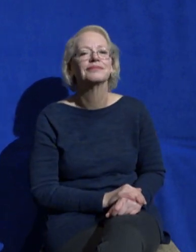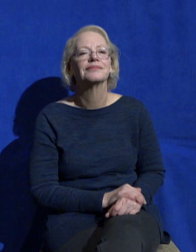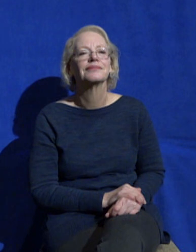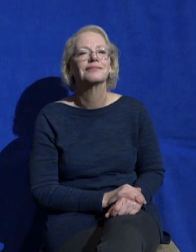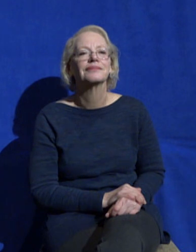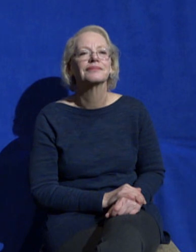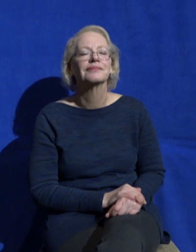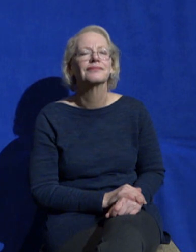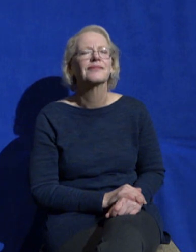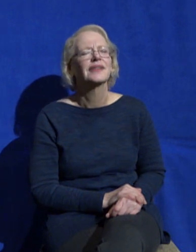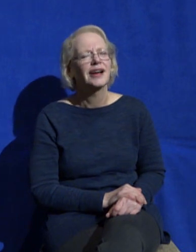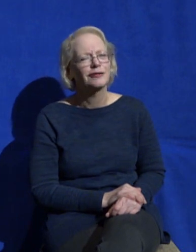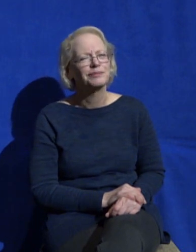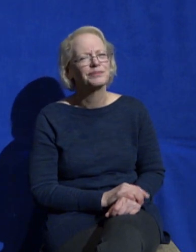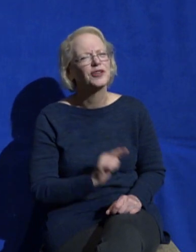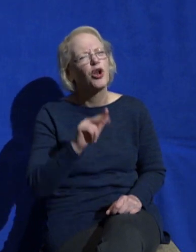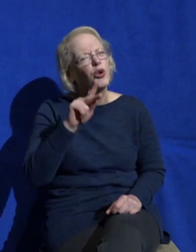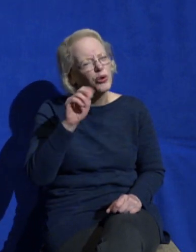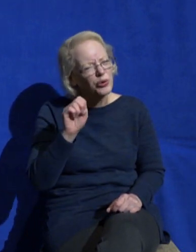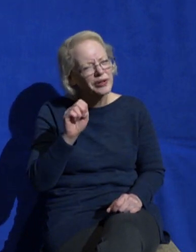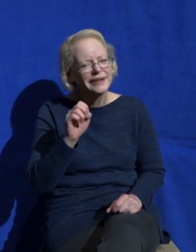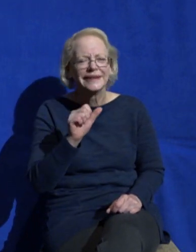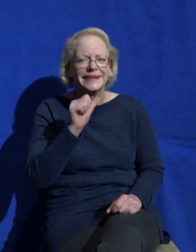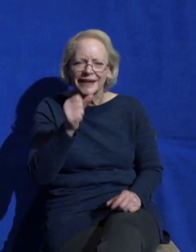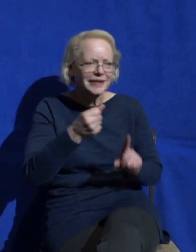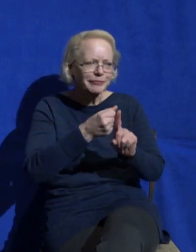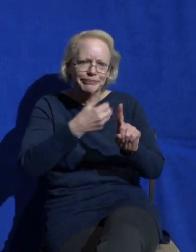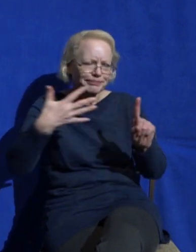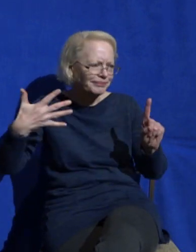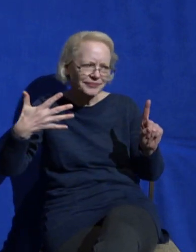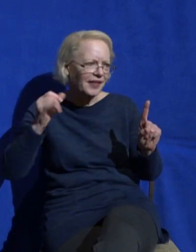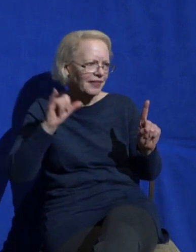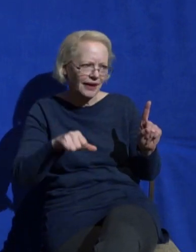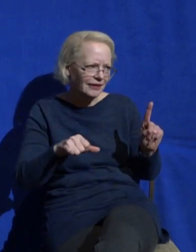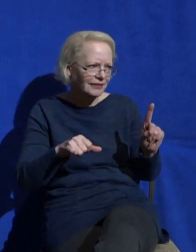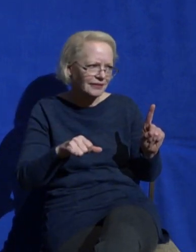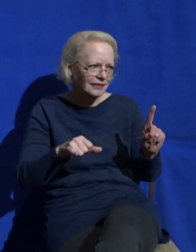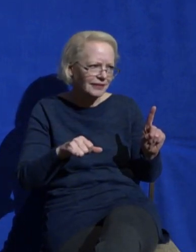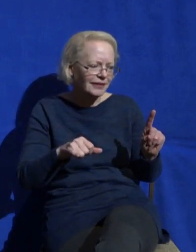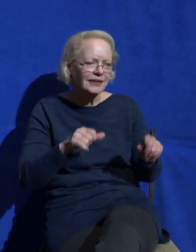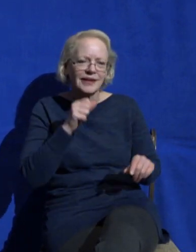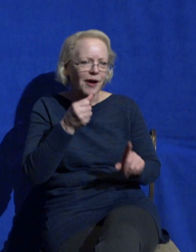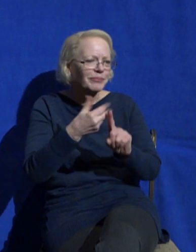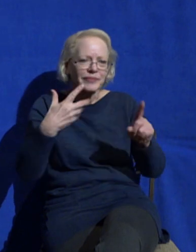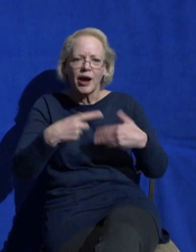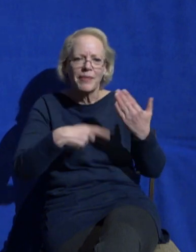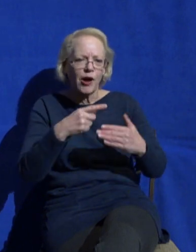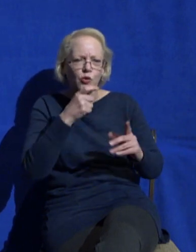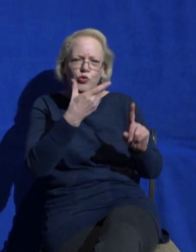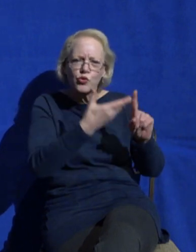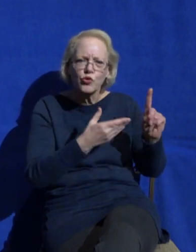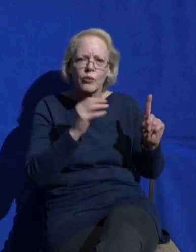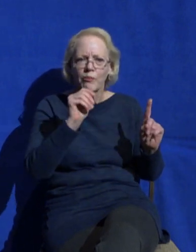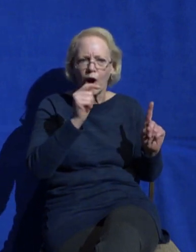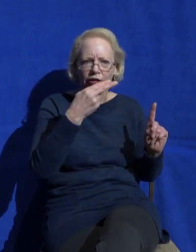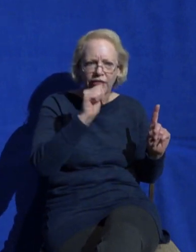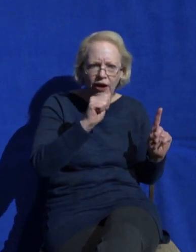Now, Luke doesn't give us a lot of extra detail about these ladies, Martha and Mary, but we learn several things about them in John